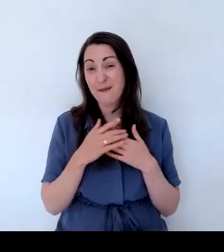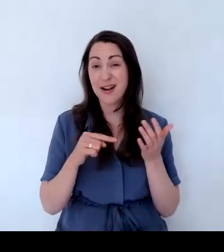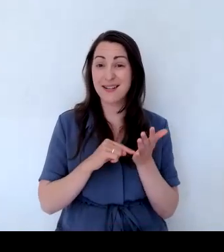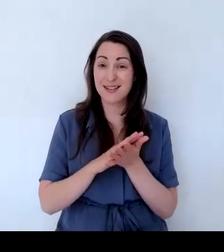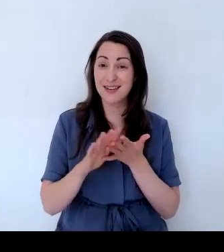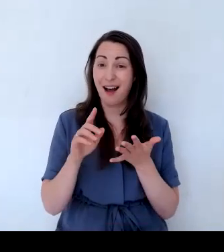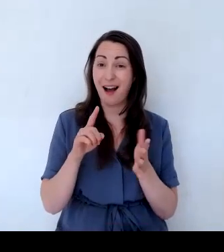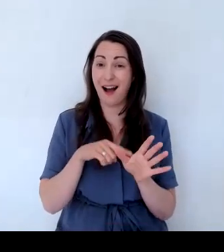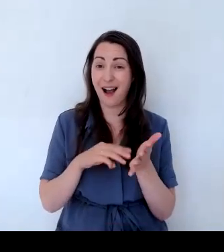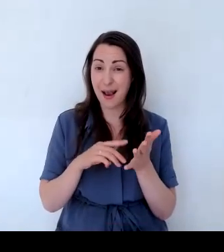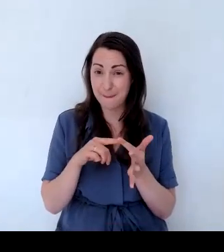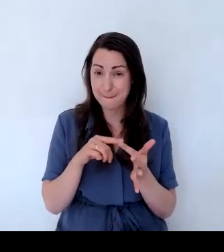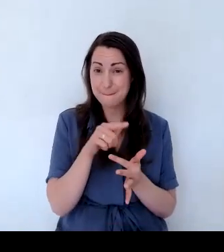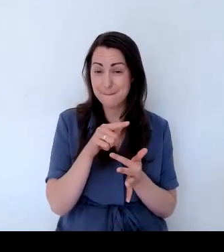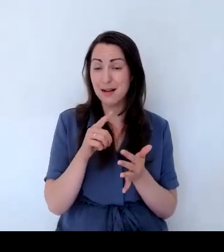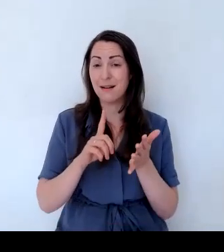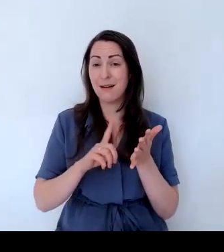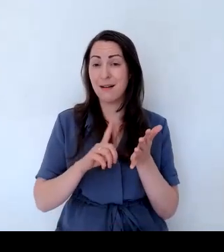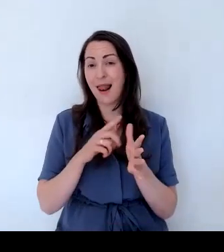sage when that flowers in the autumn.